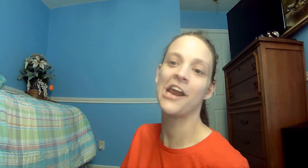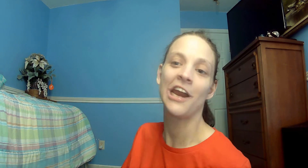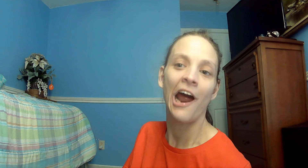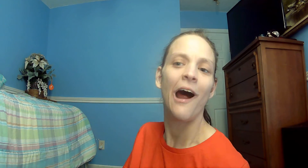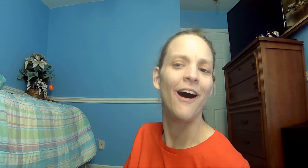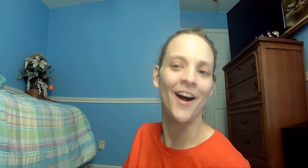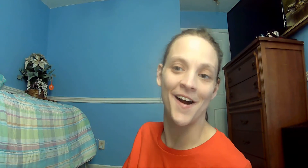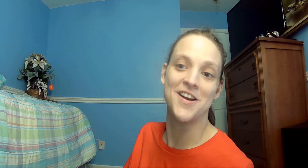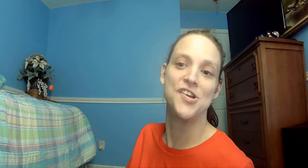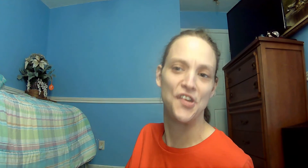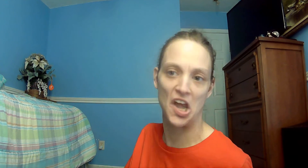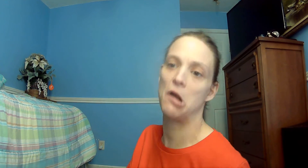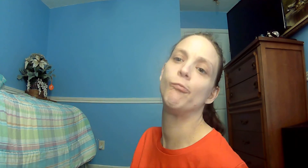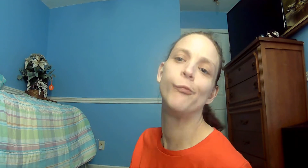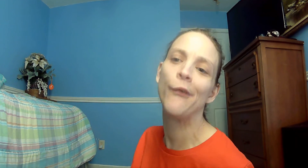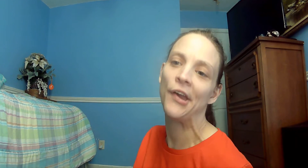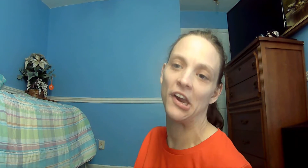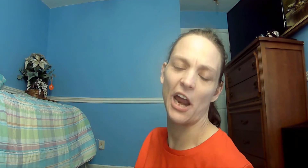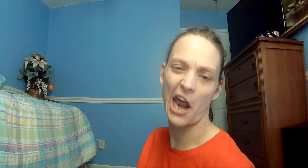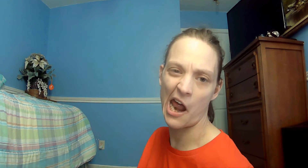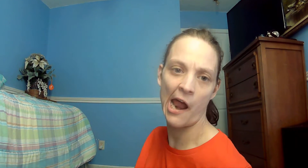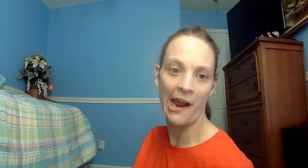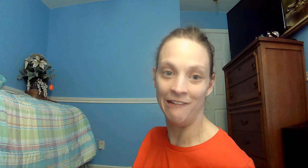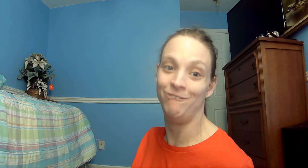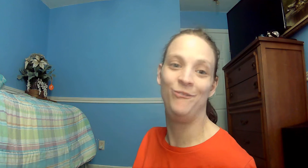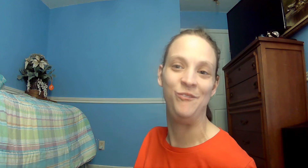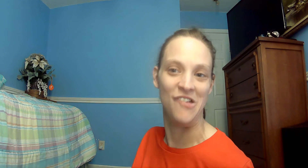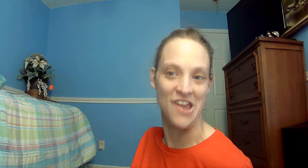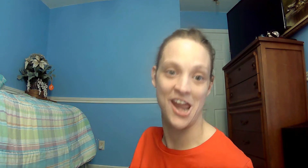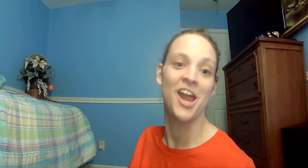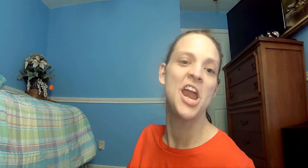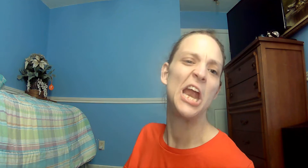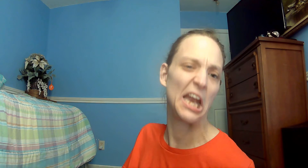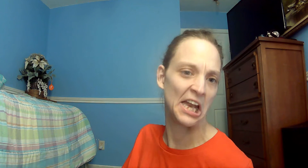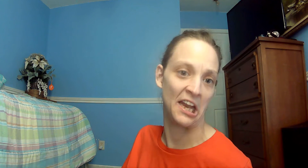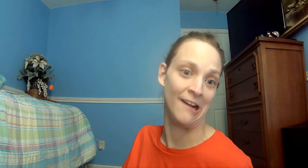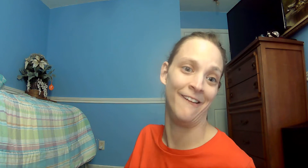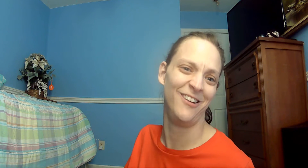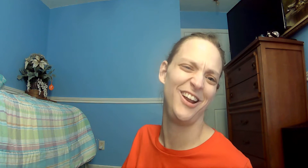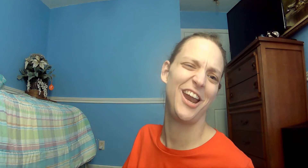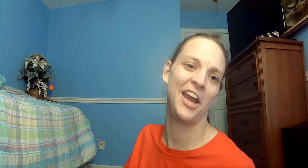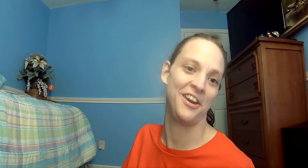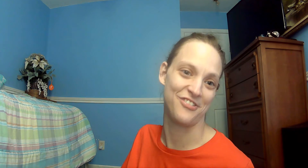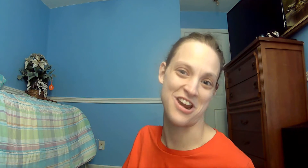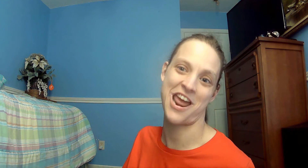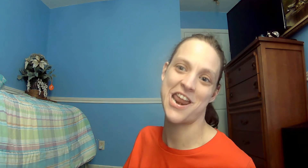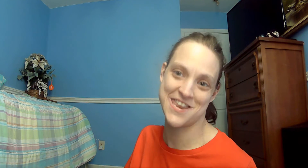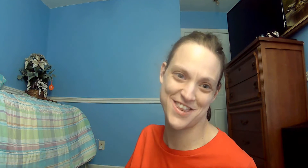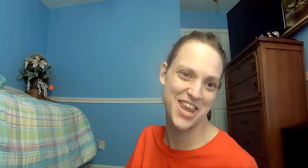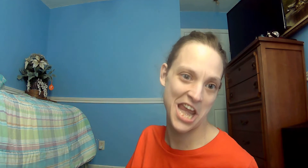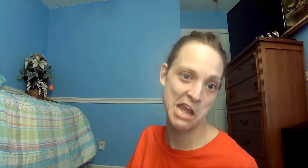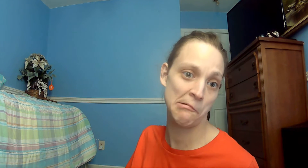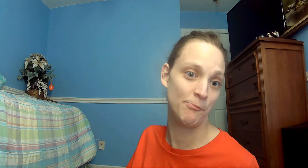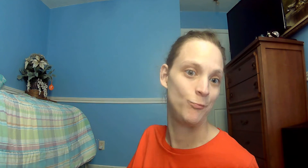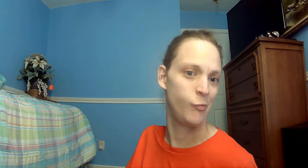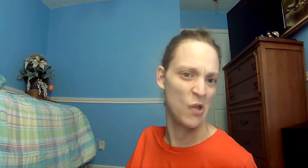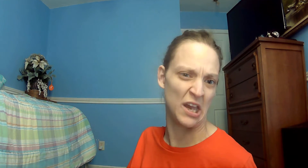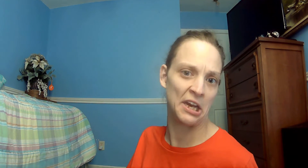are giving Advent here in the typical